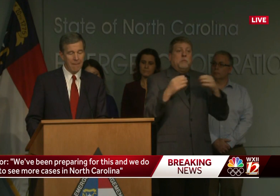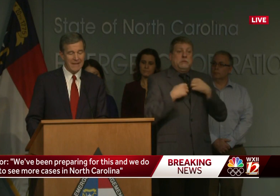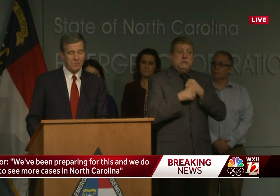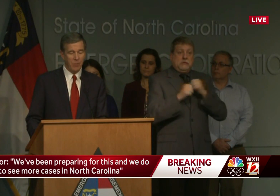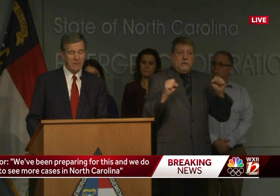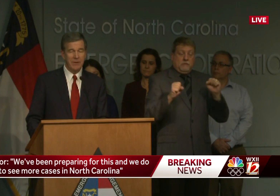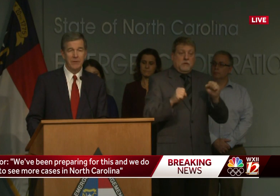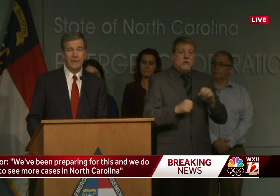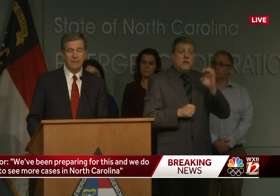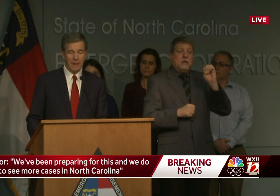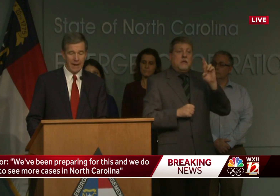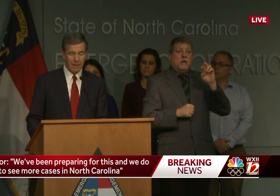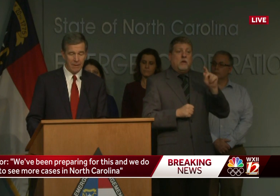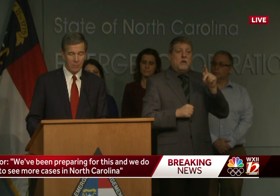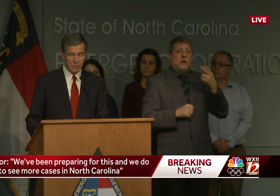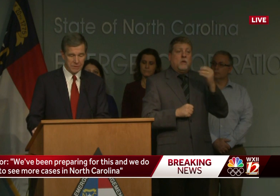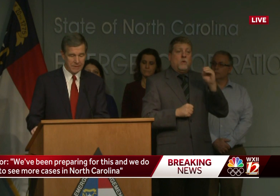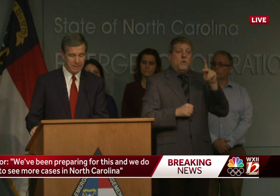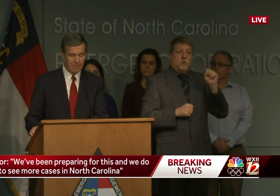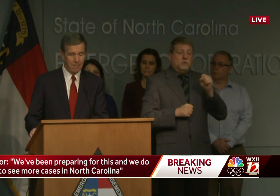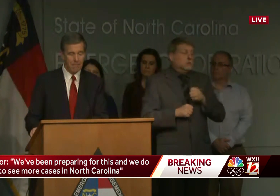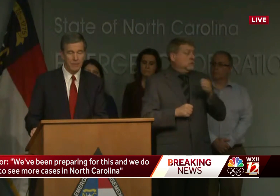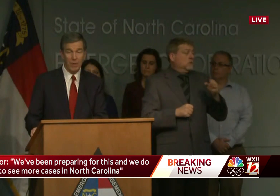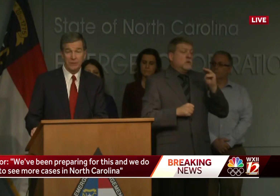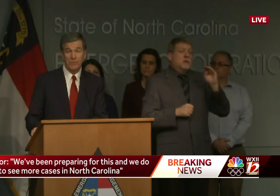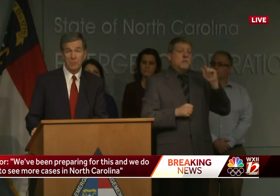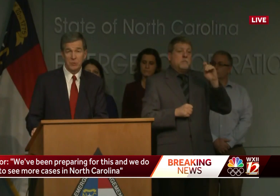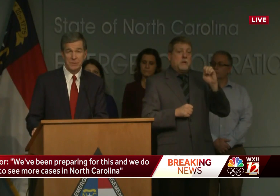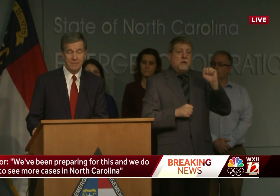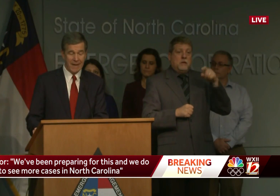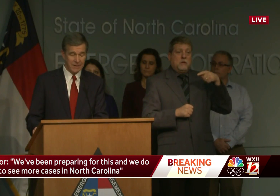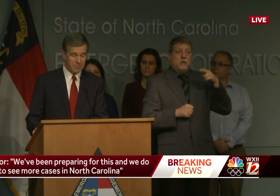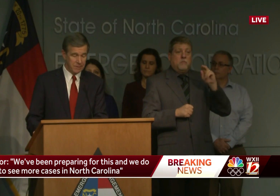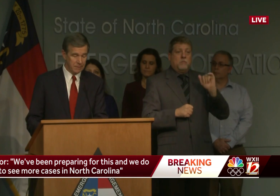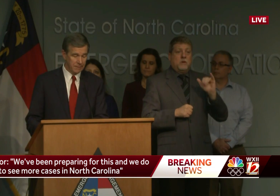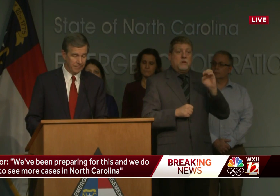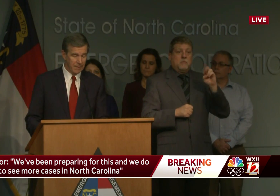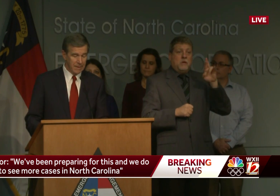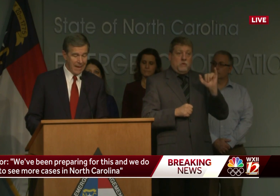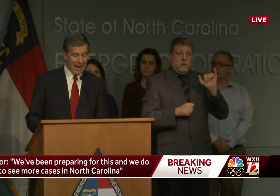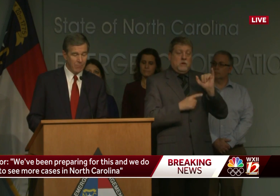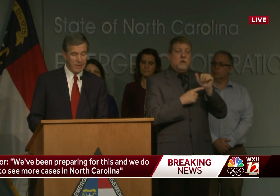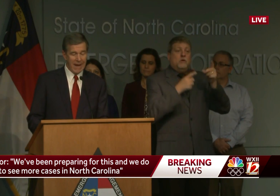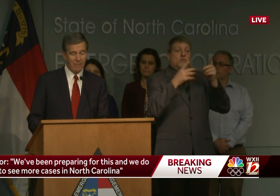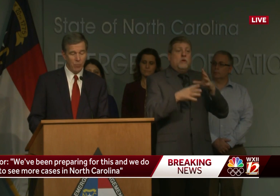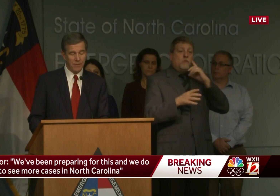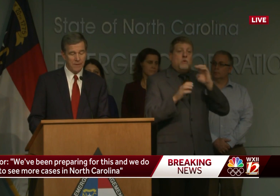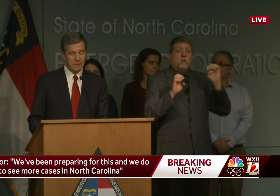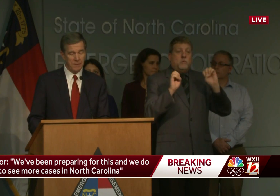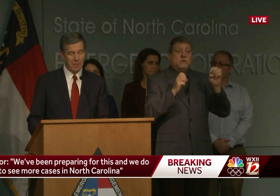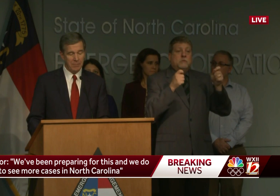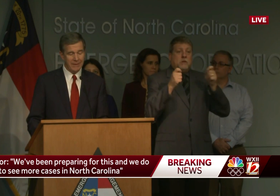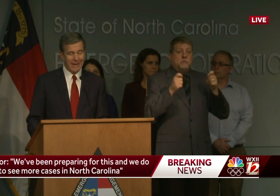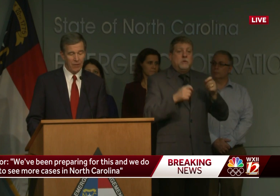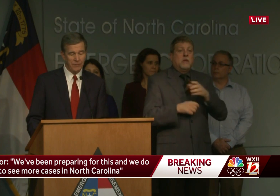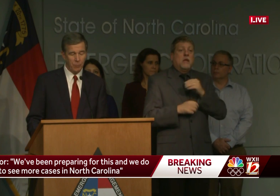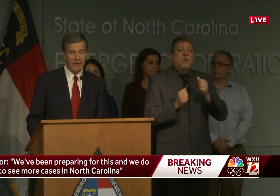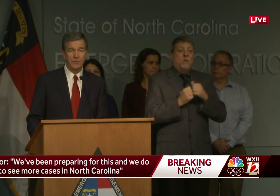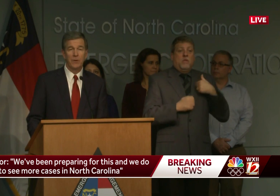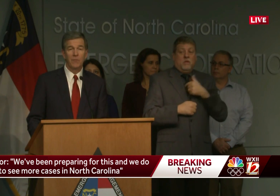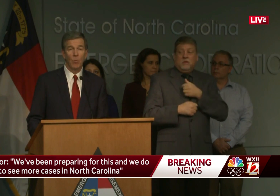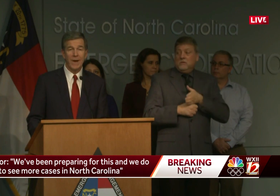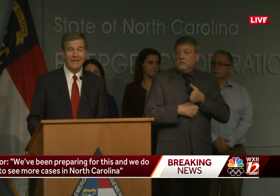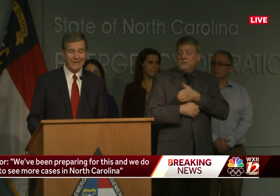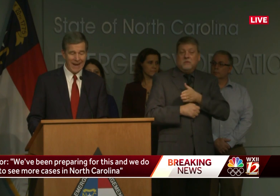Mike Sprayberry, our Director of Emergency Management, and we have with us the Public Health